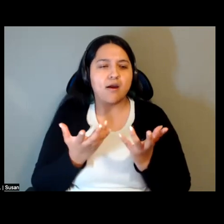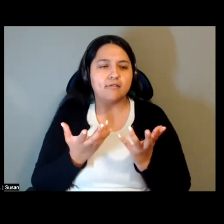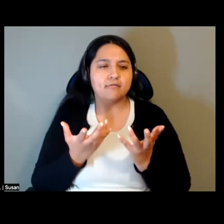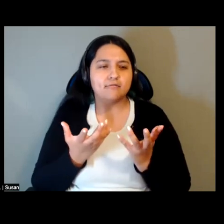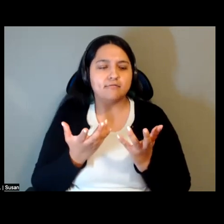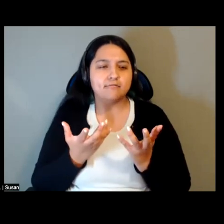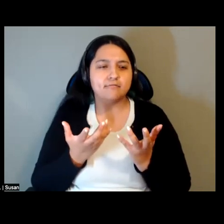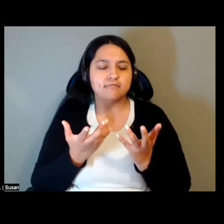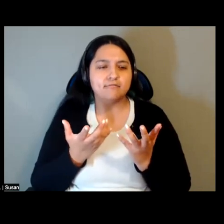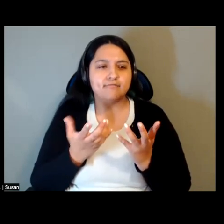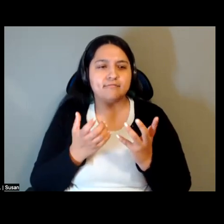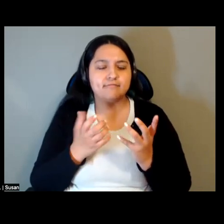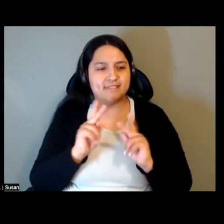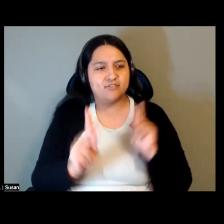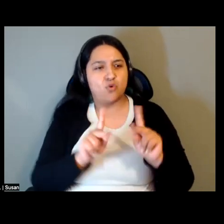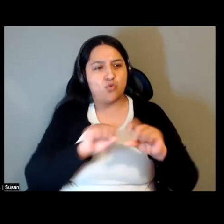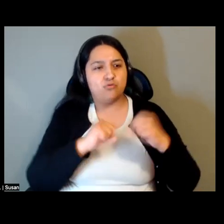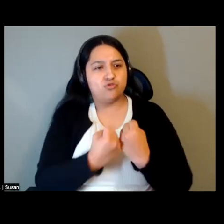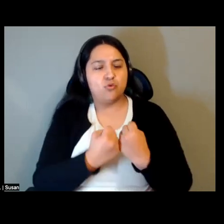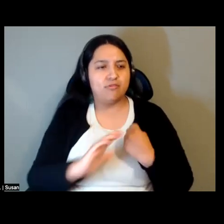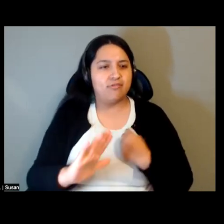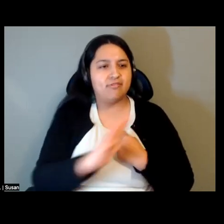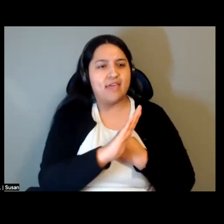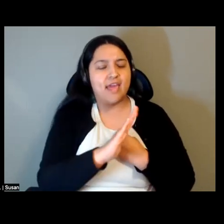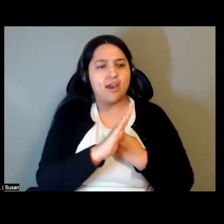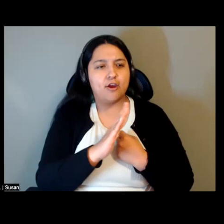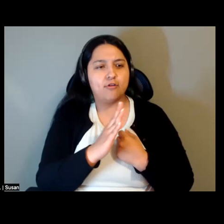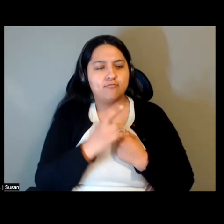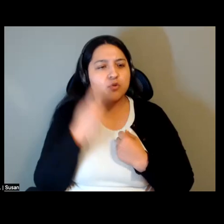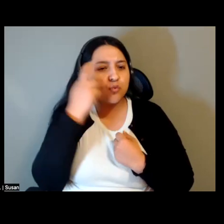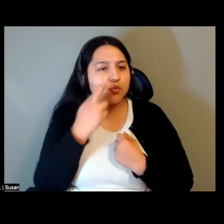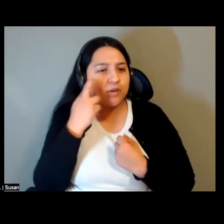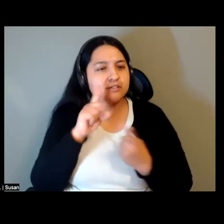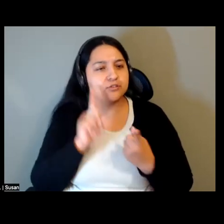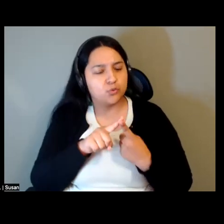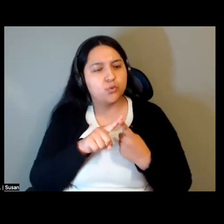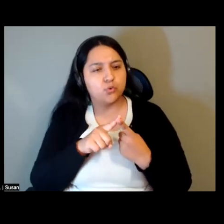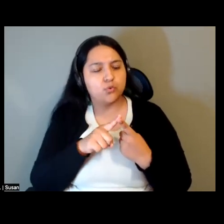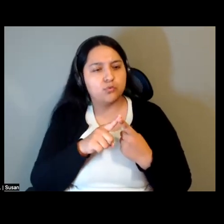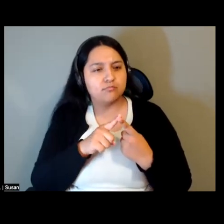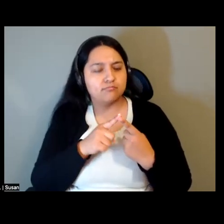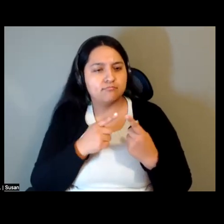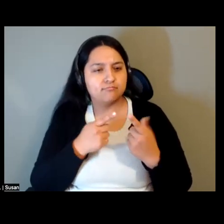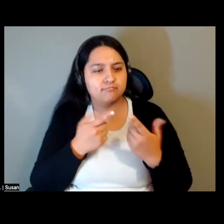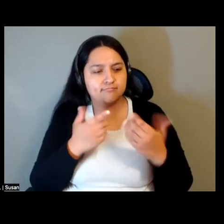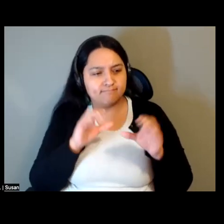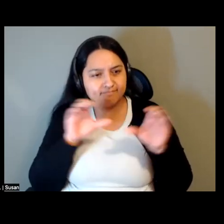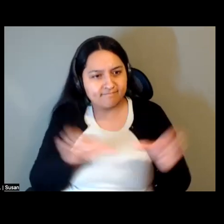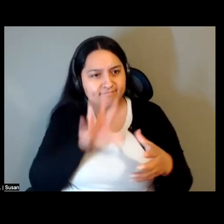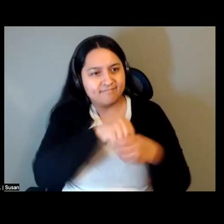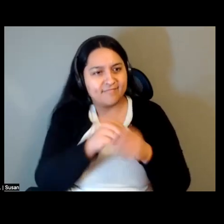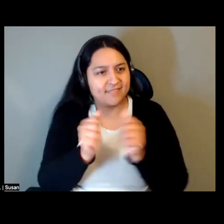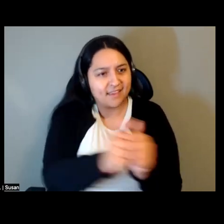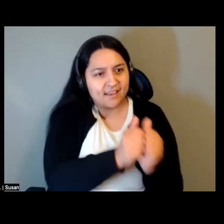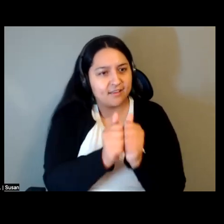that ties together different forms of both explicit and tacit collective action against